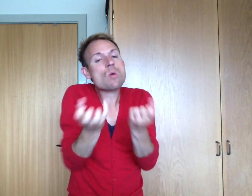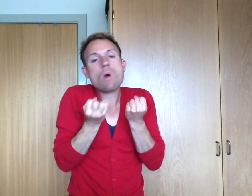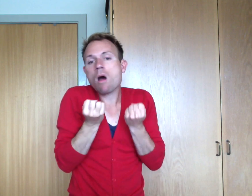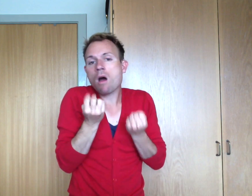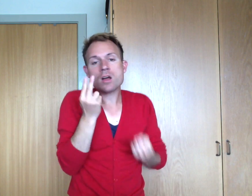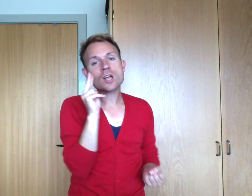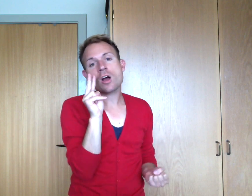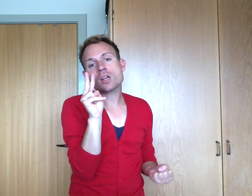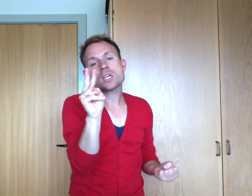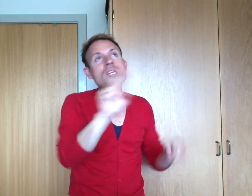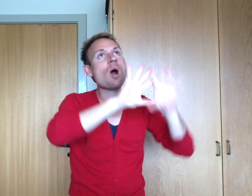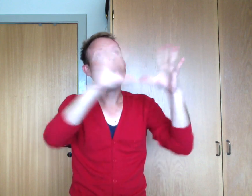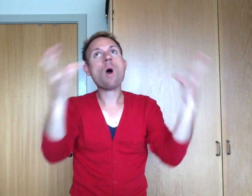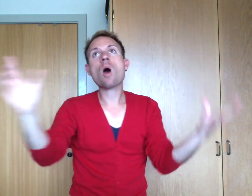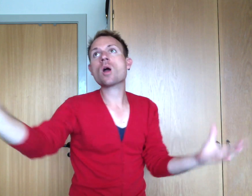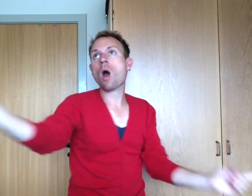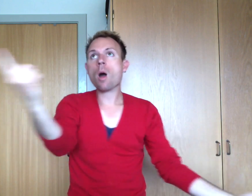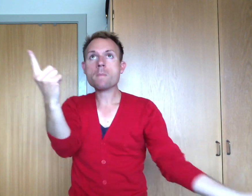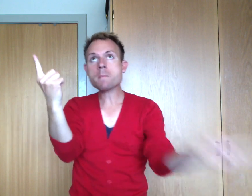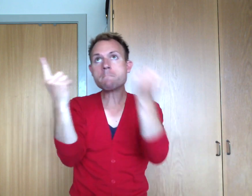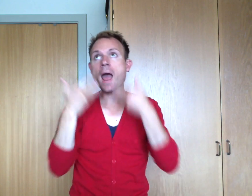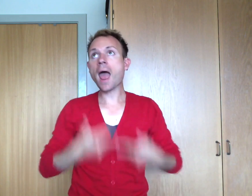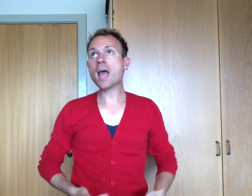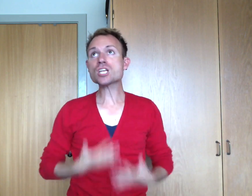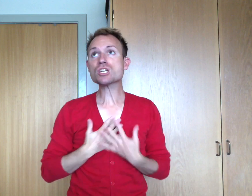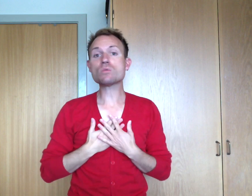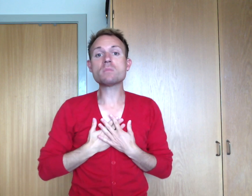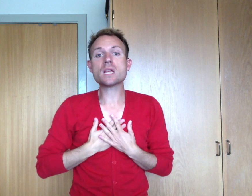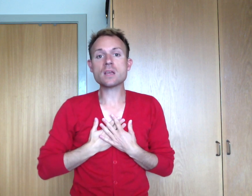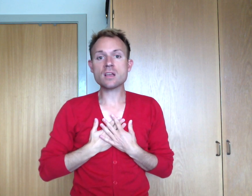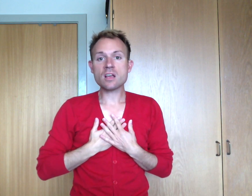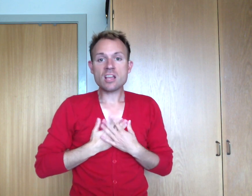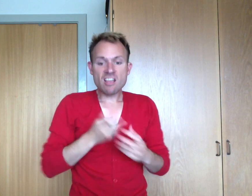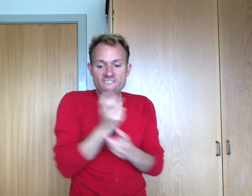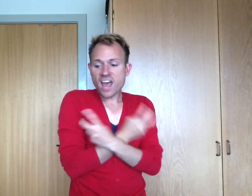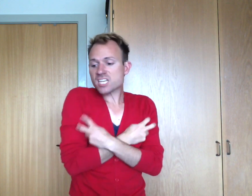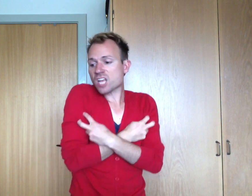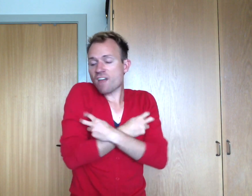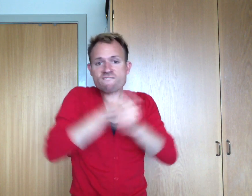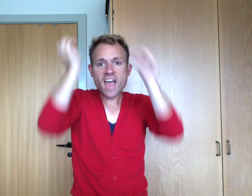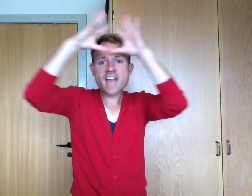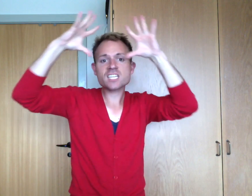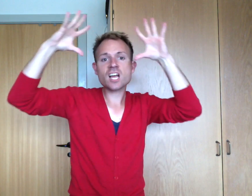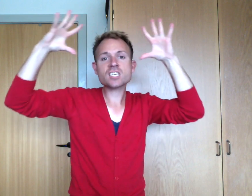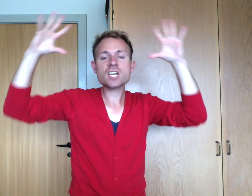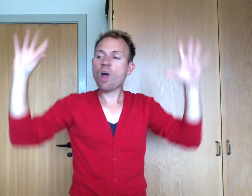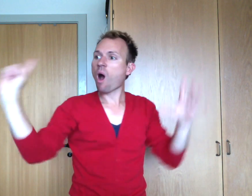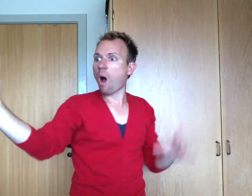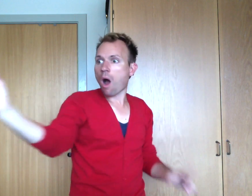want to see All coming back to me The flesh and the fantasies All